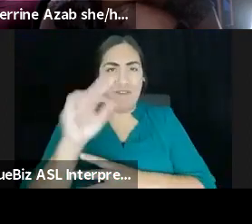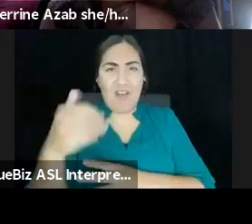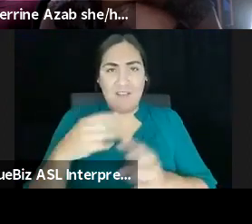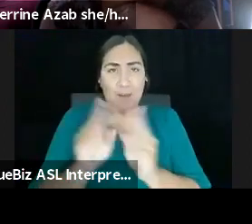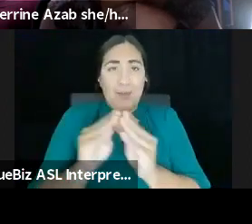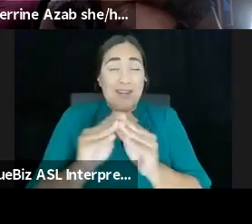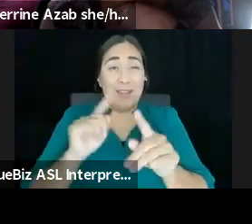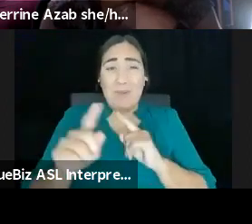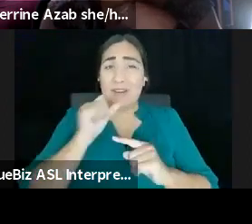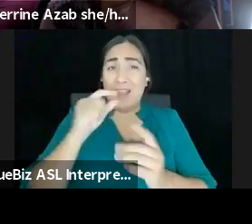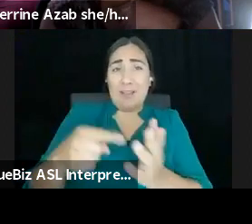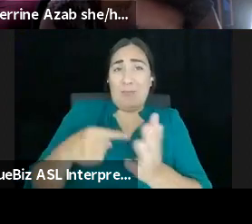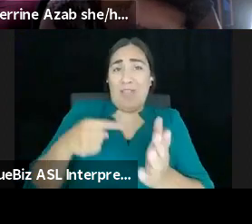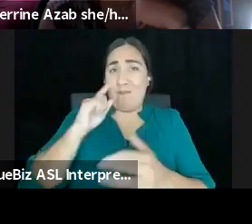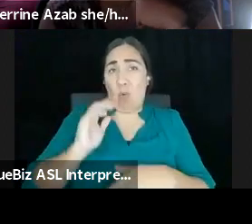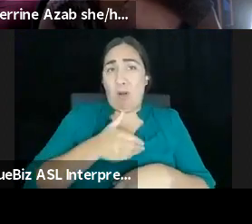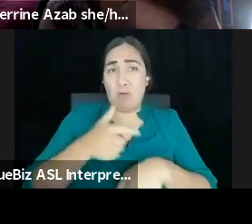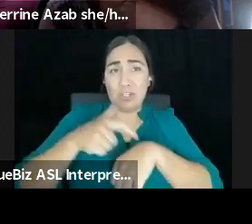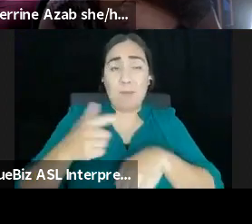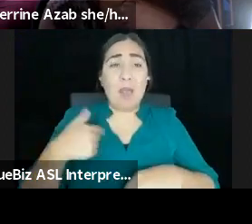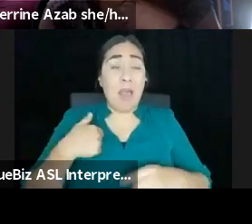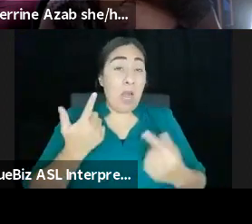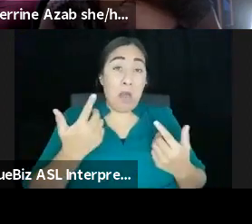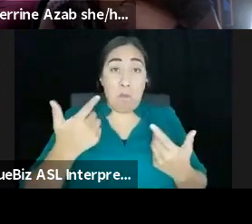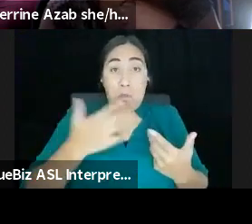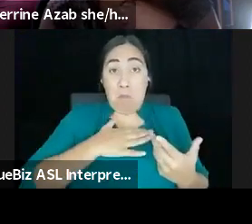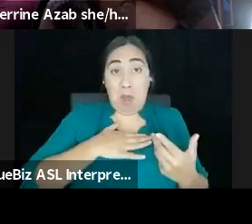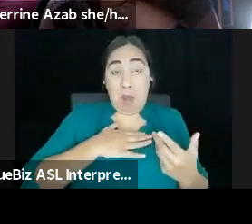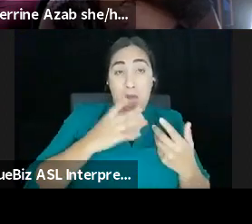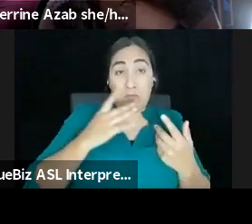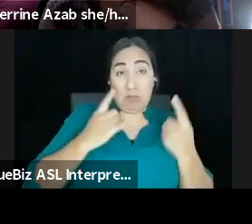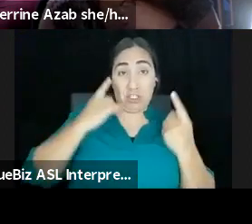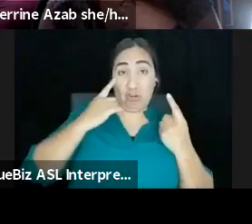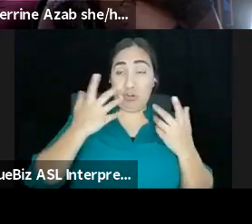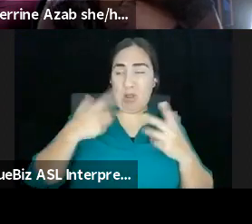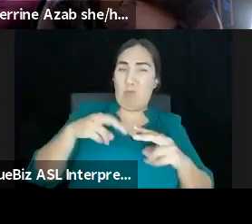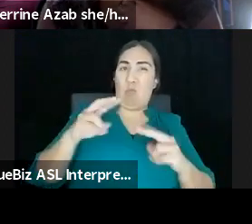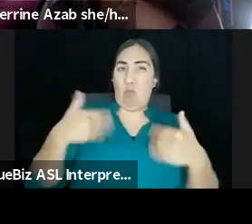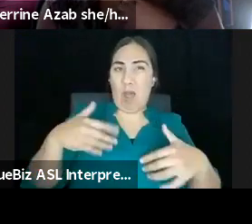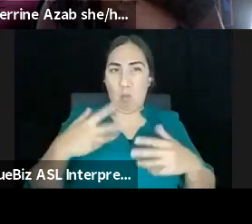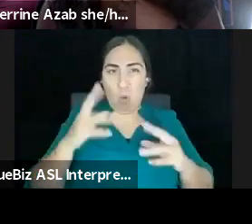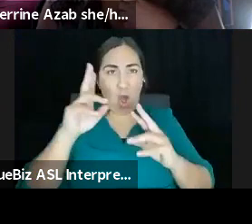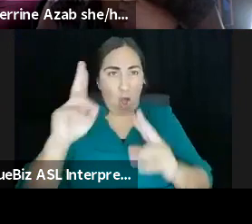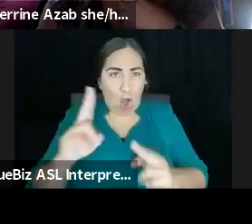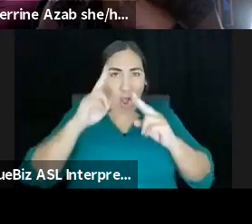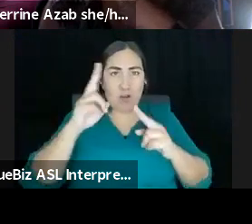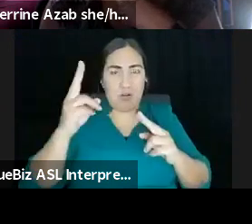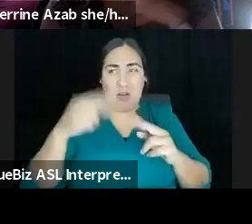for our time. I consider it an honor to serve on something like that because I feel it's a very important thing to have.